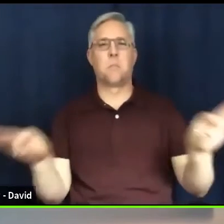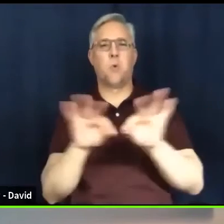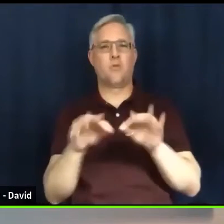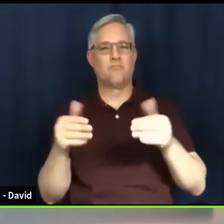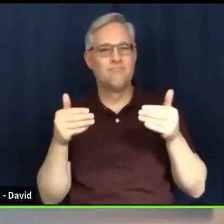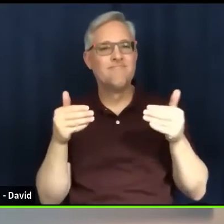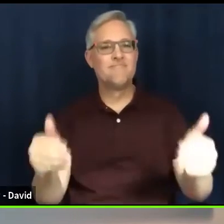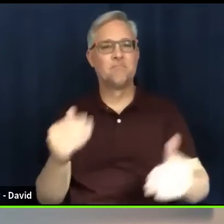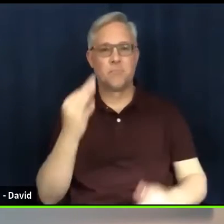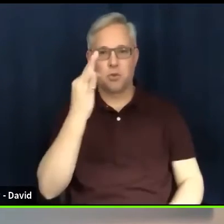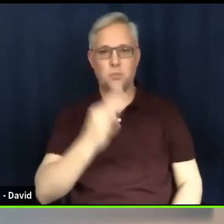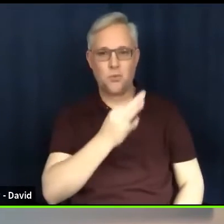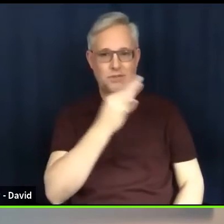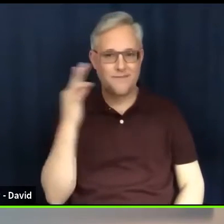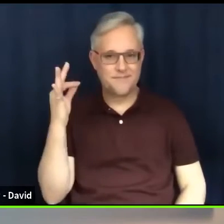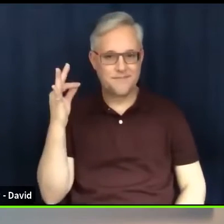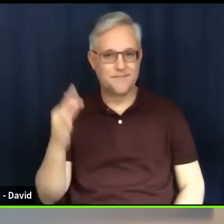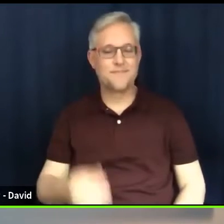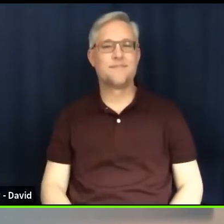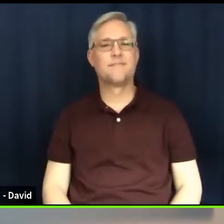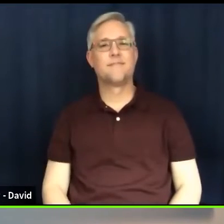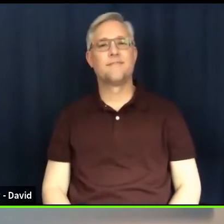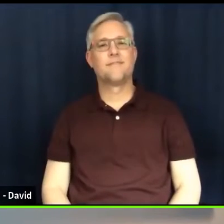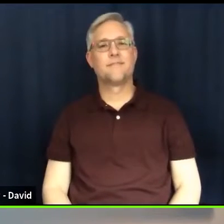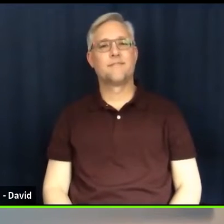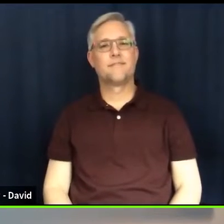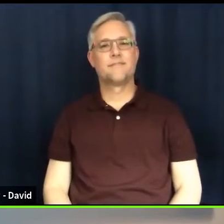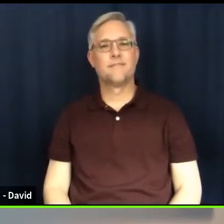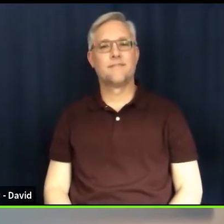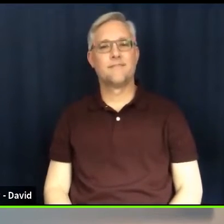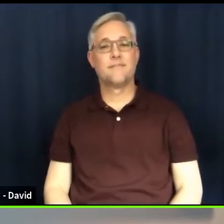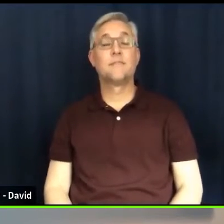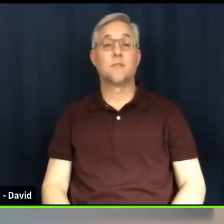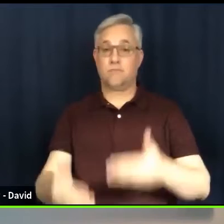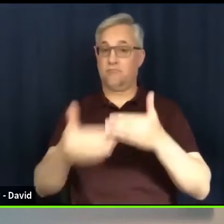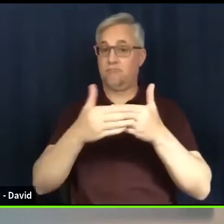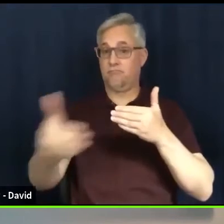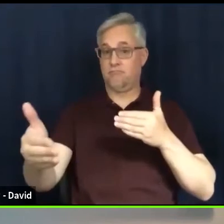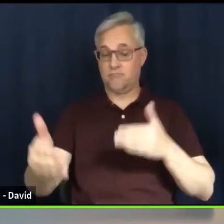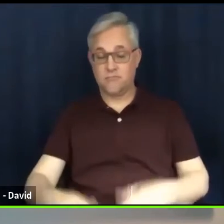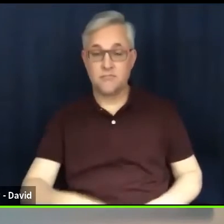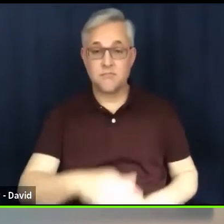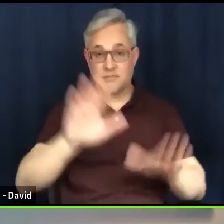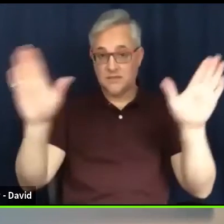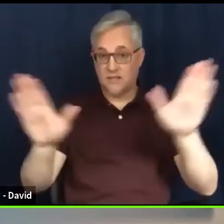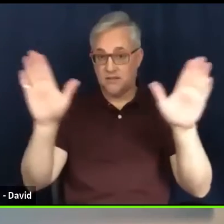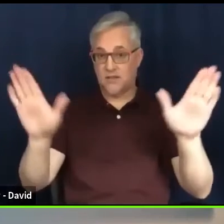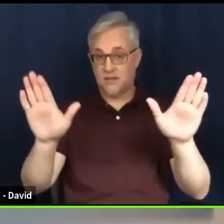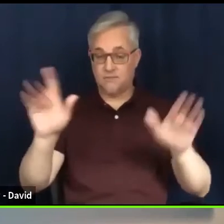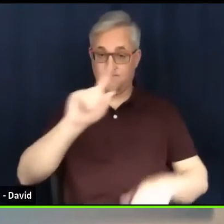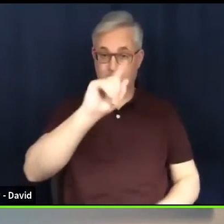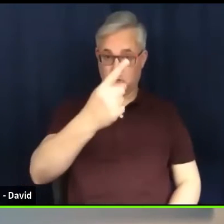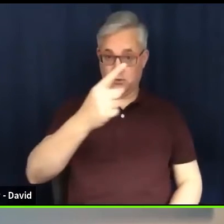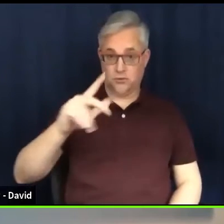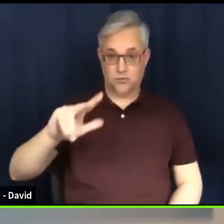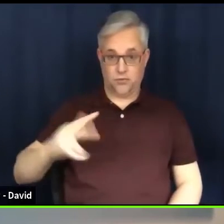And so the first Sunday and the third Sunday of each month, we will be sharing communion together.